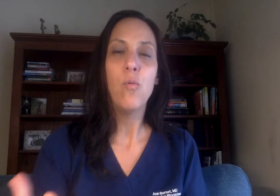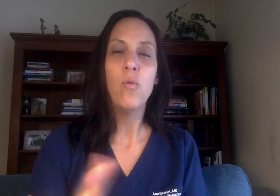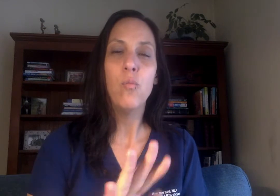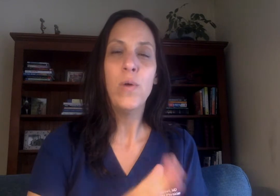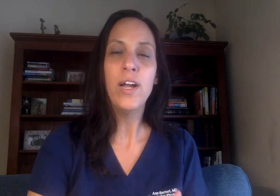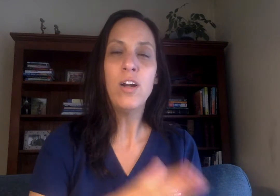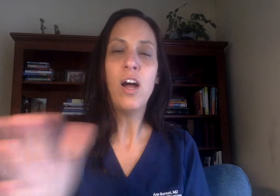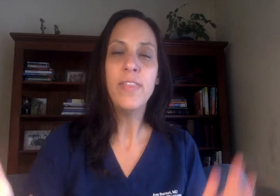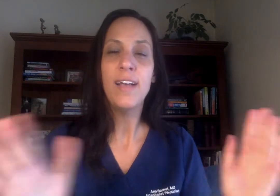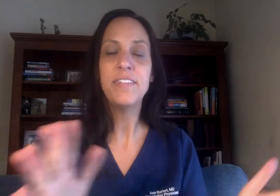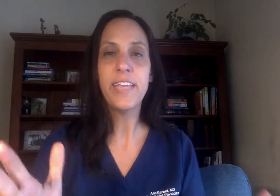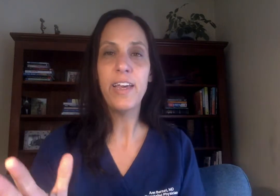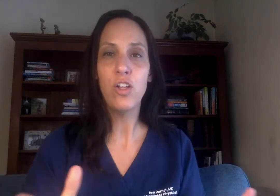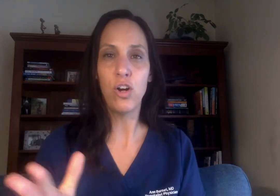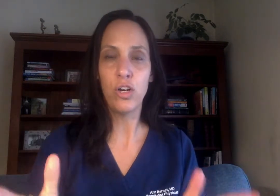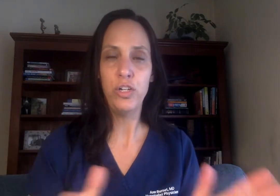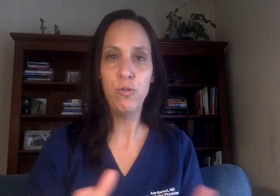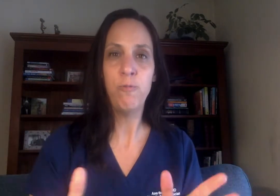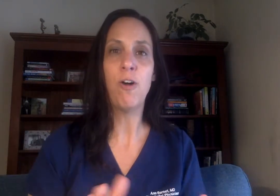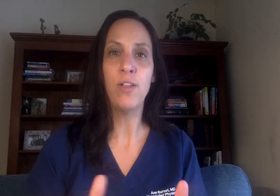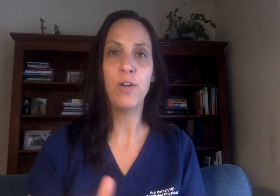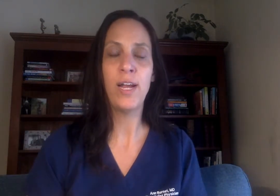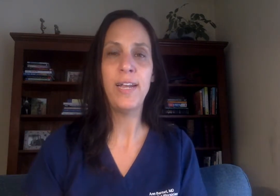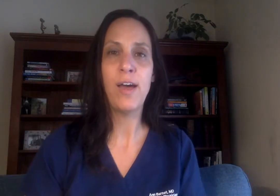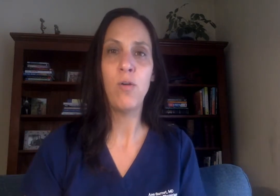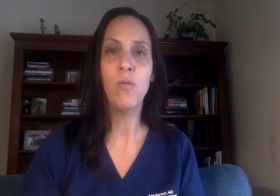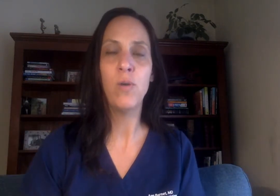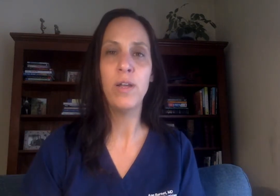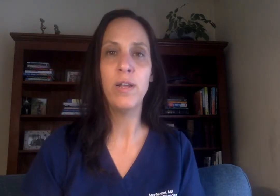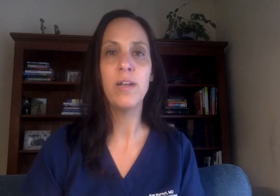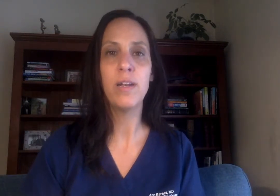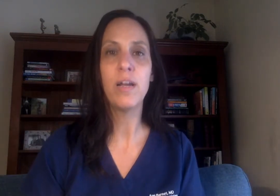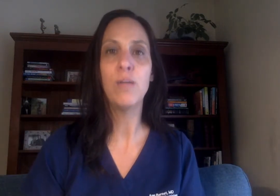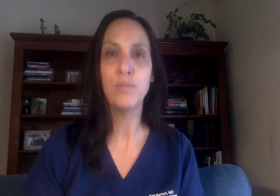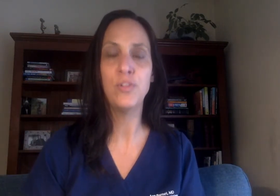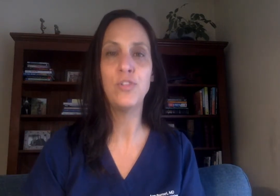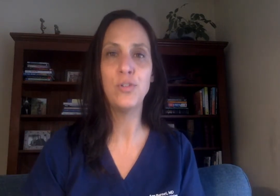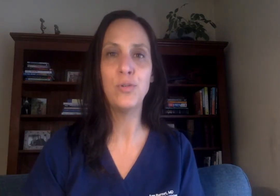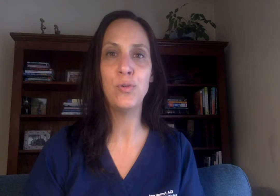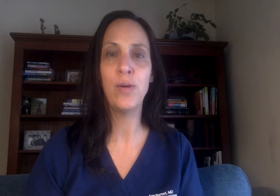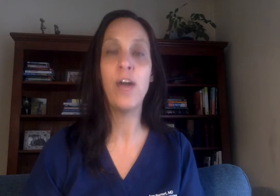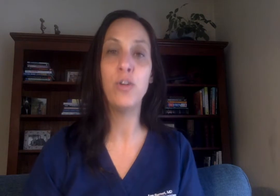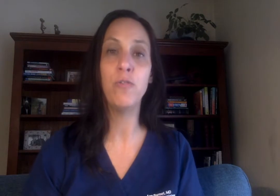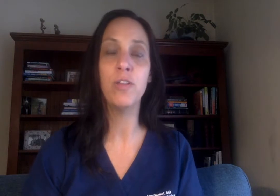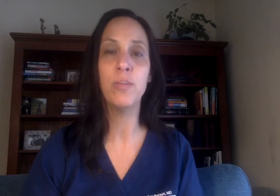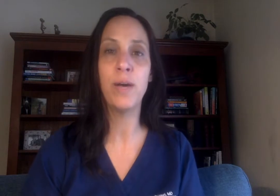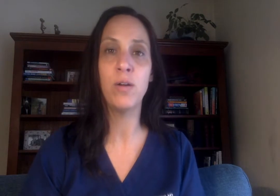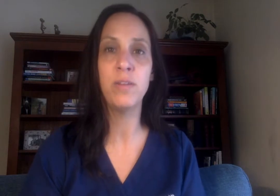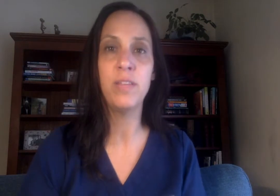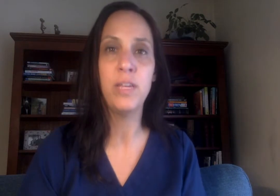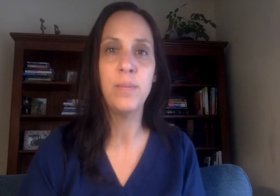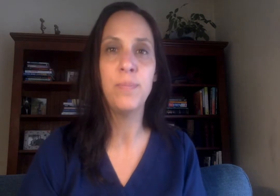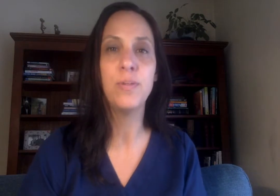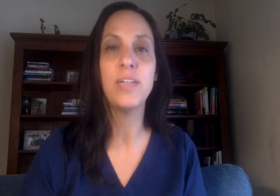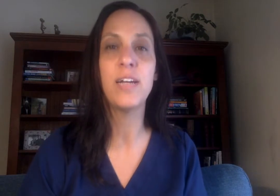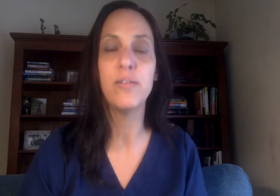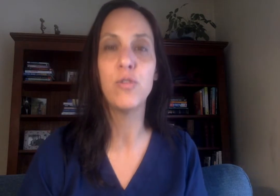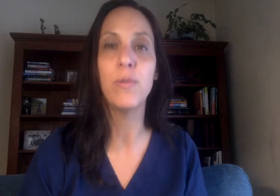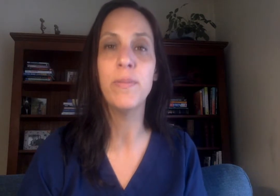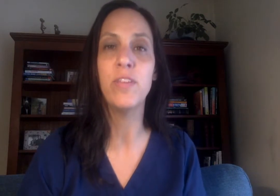Where on that scale are you falling right now when it comes to how you feel about the protective equipment that